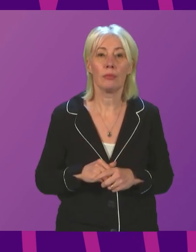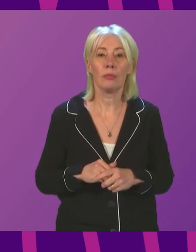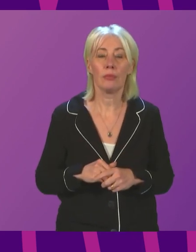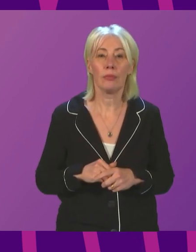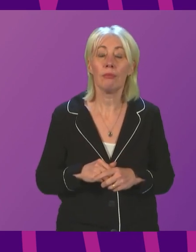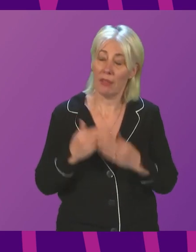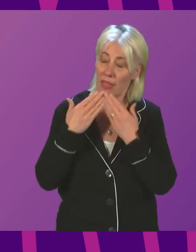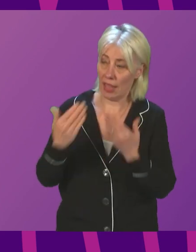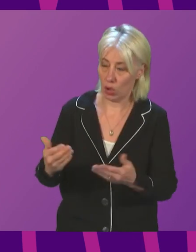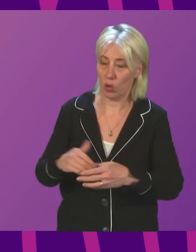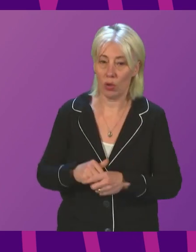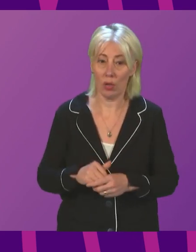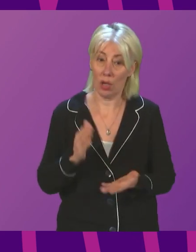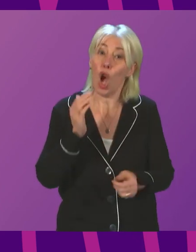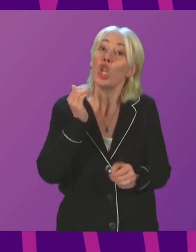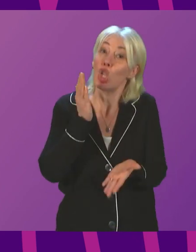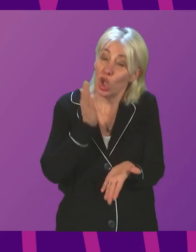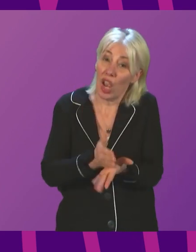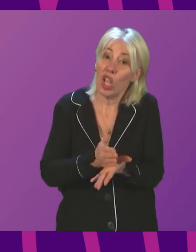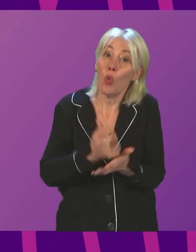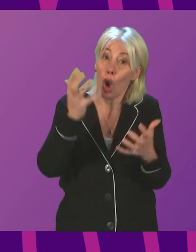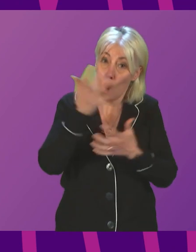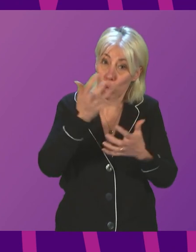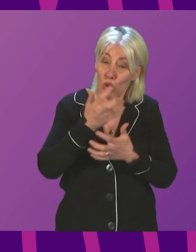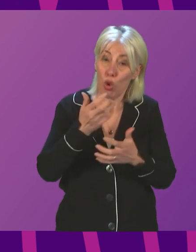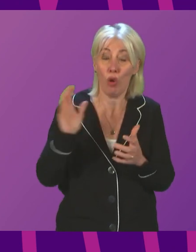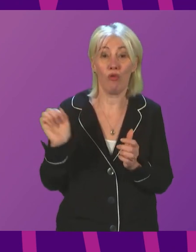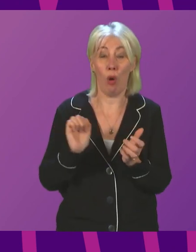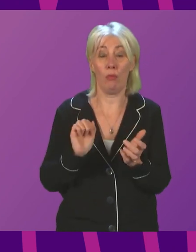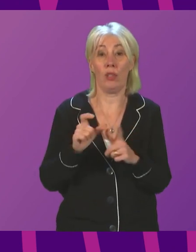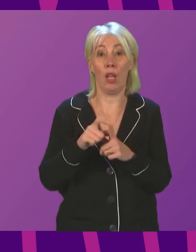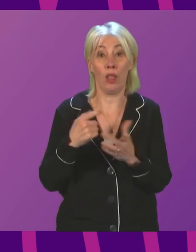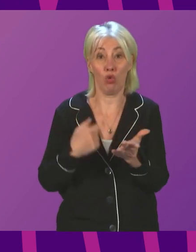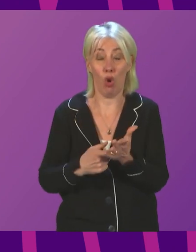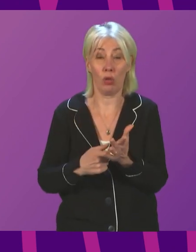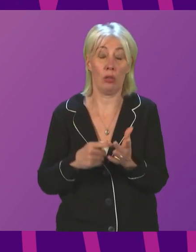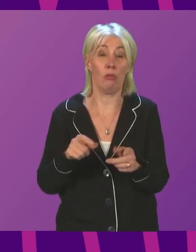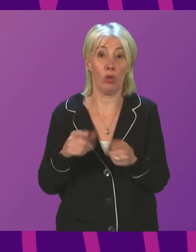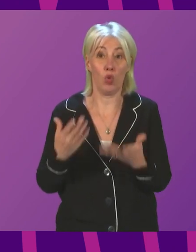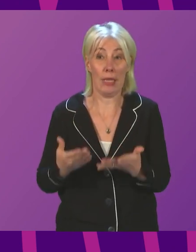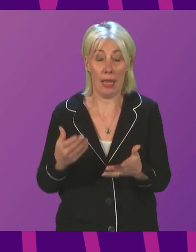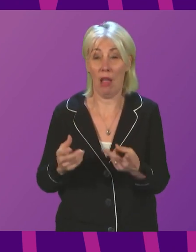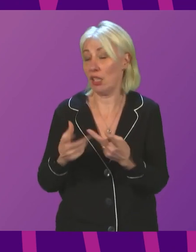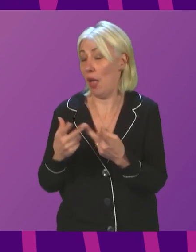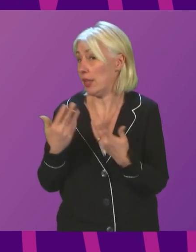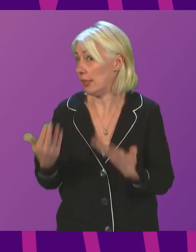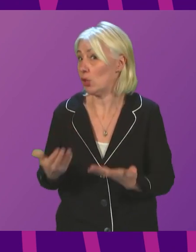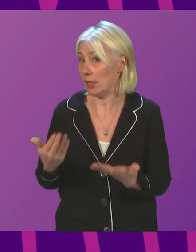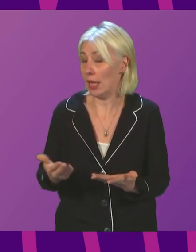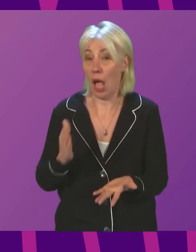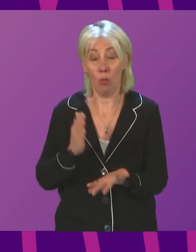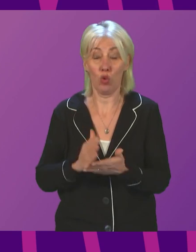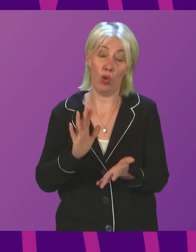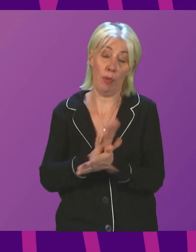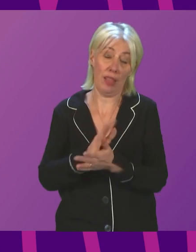Given the genuine concern which has been shown by Mr Ross and Mr Johnson in their questions today, I am sure they will be welcoming of my